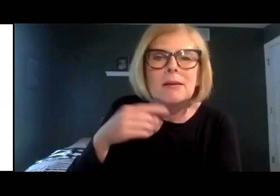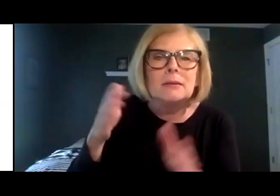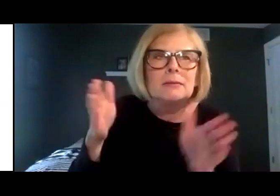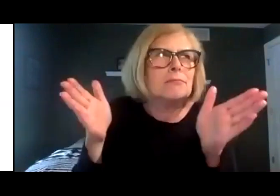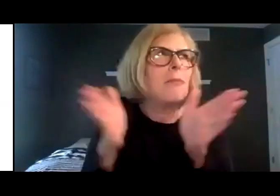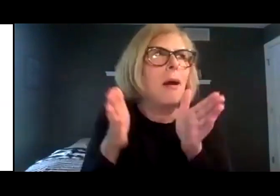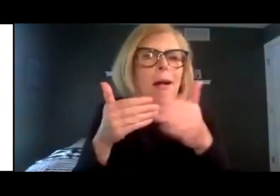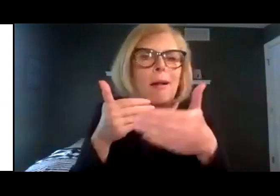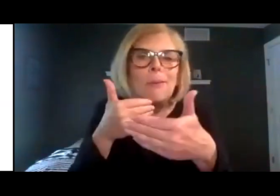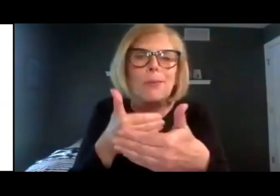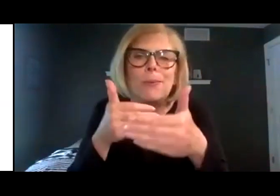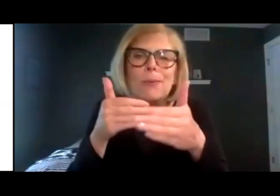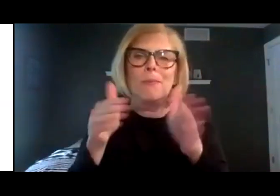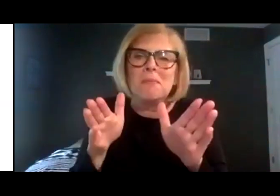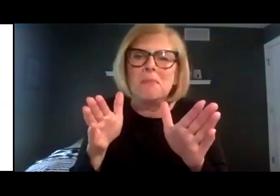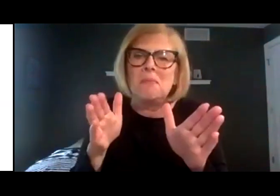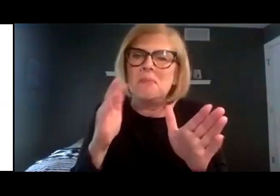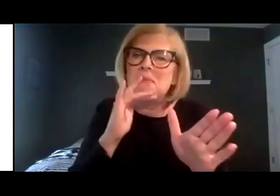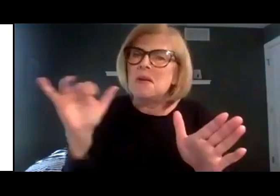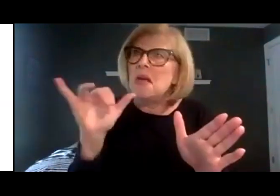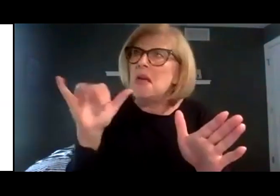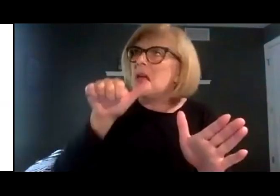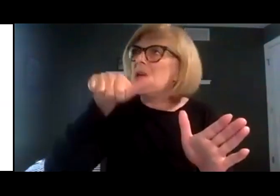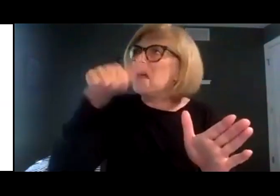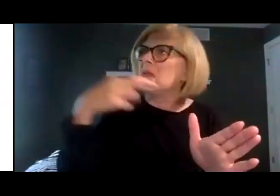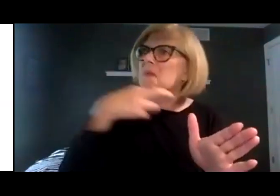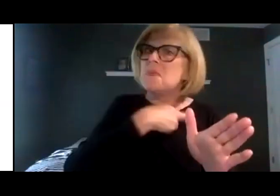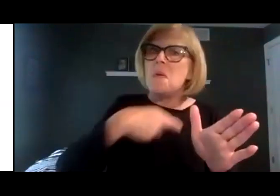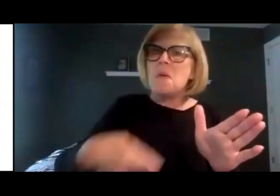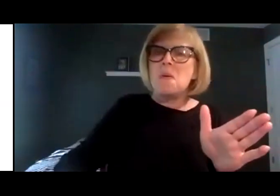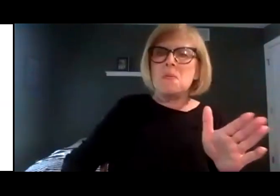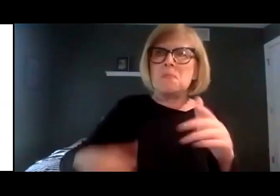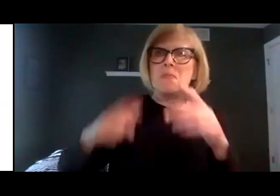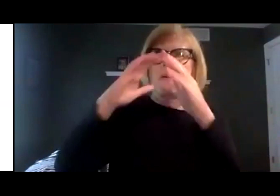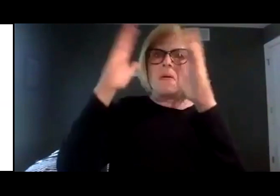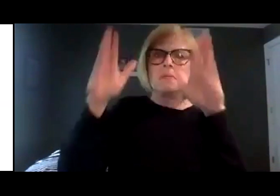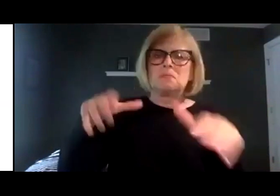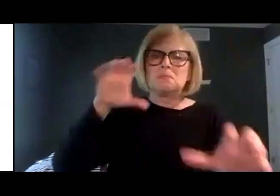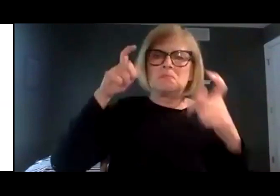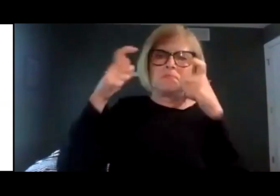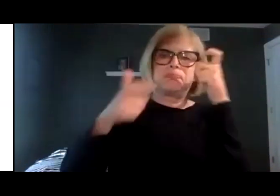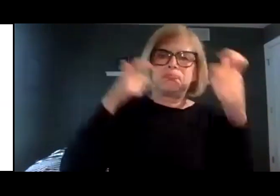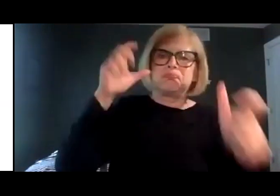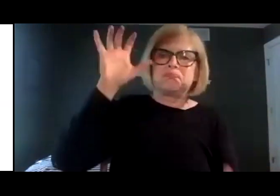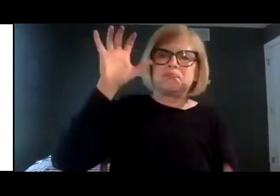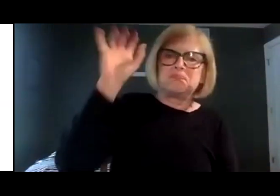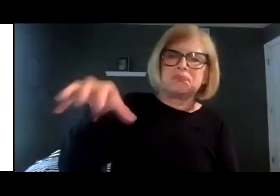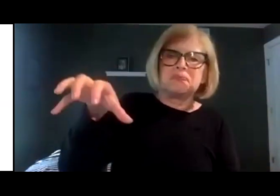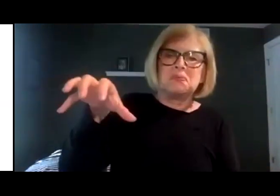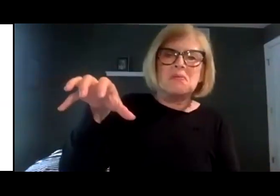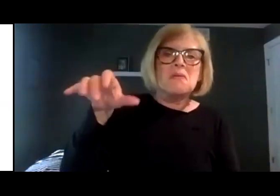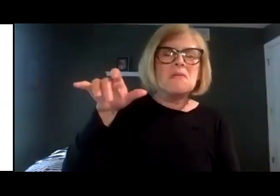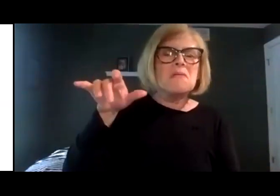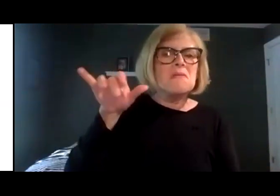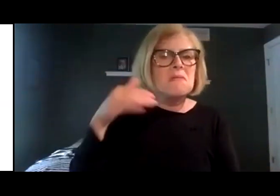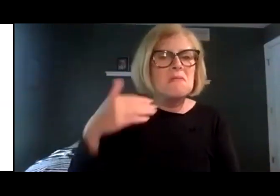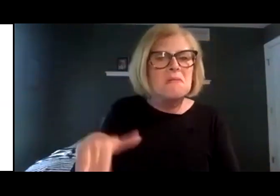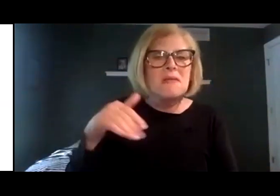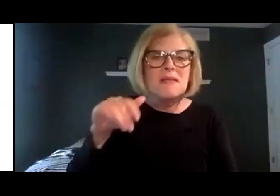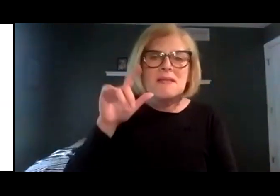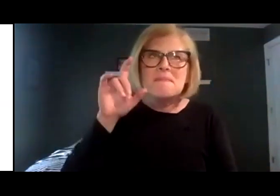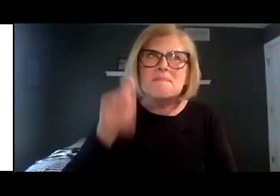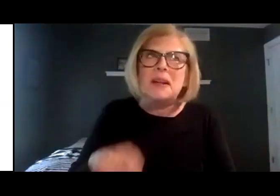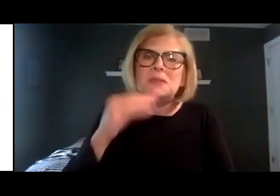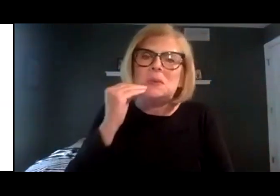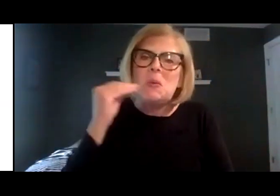was small, nothing like the enormous palace in the department store. This must be home, he